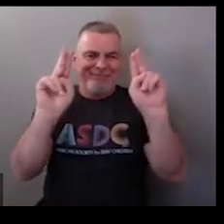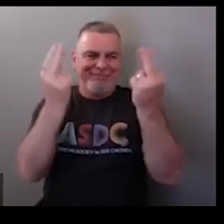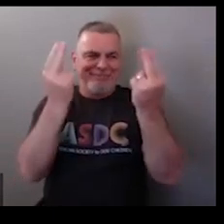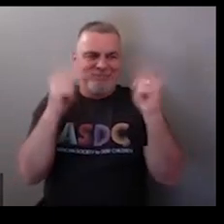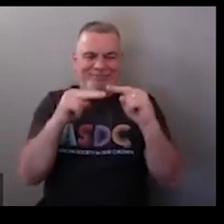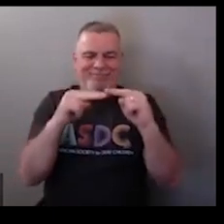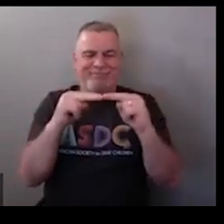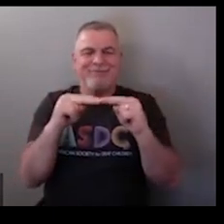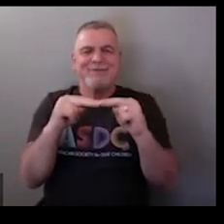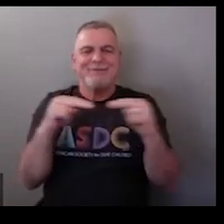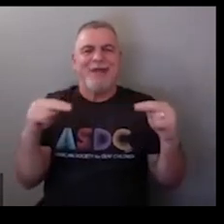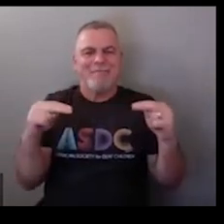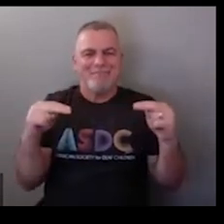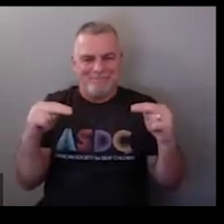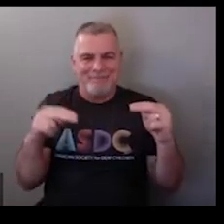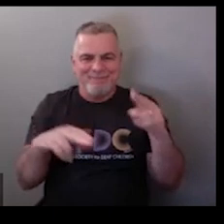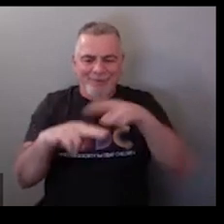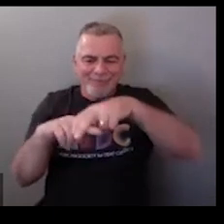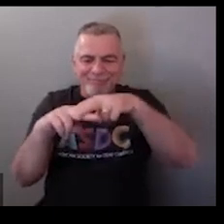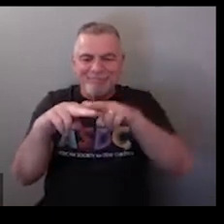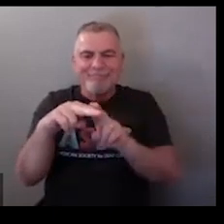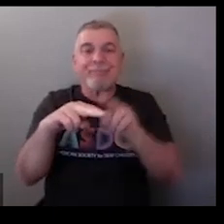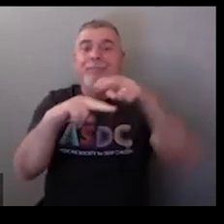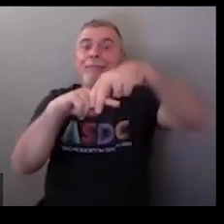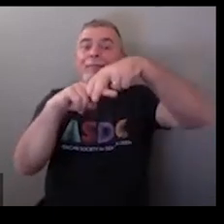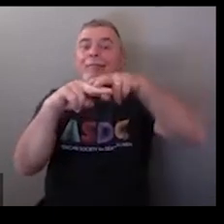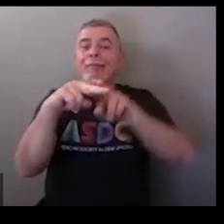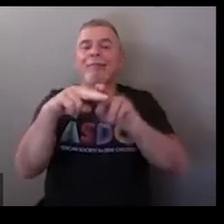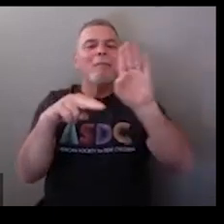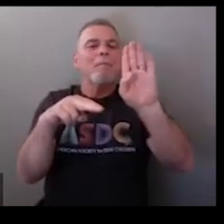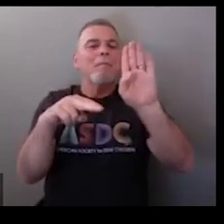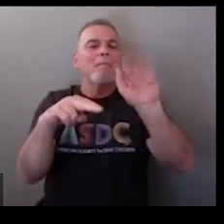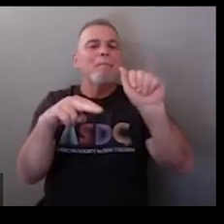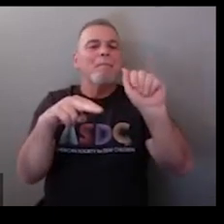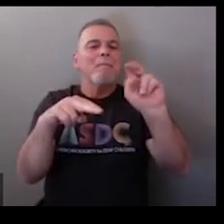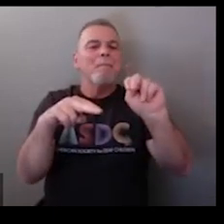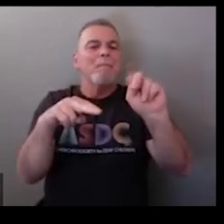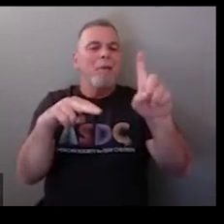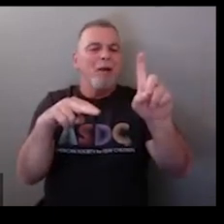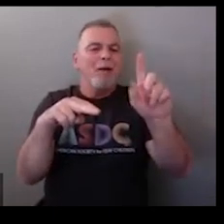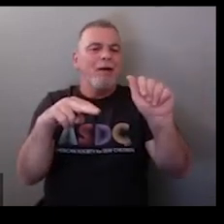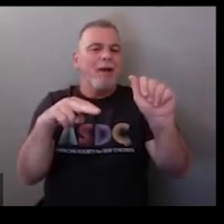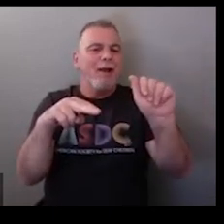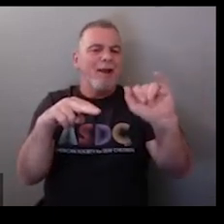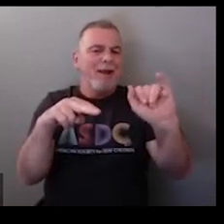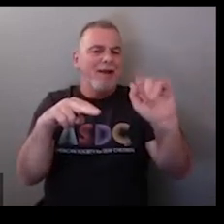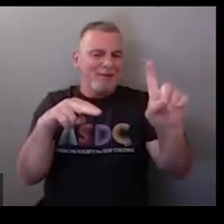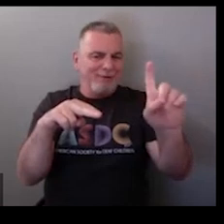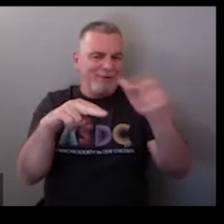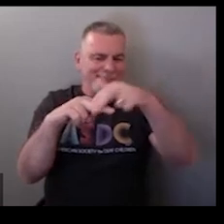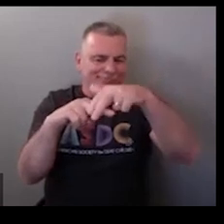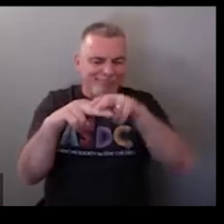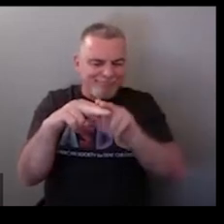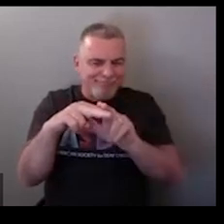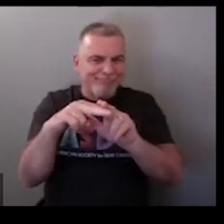H hand shapes and as if you're putting a piece of scotch tape on something now if you do it like this motion over your